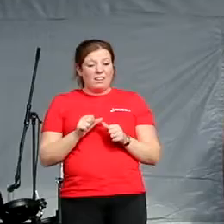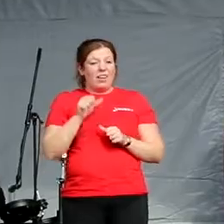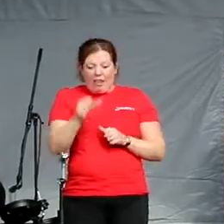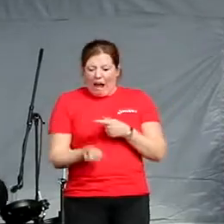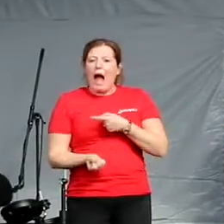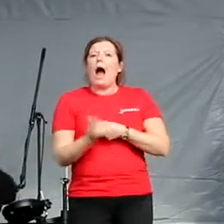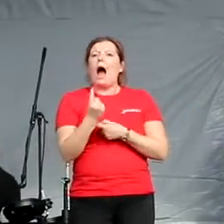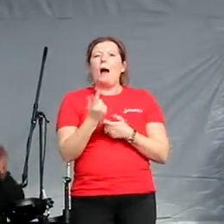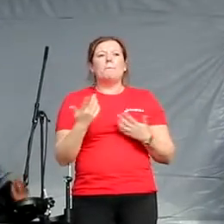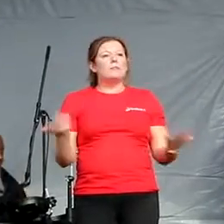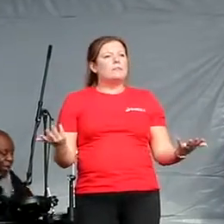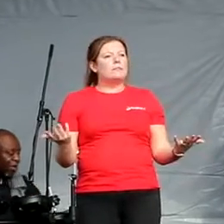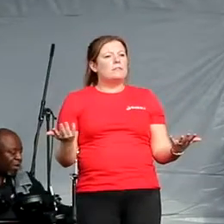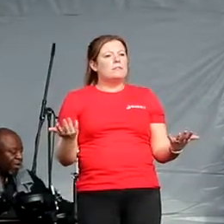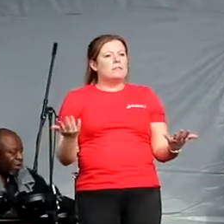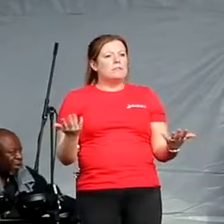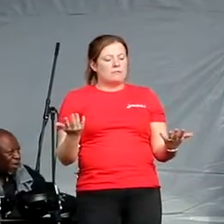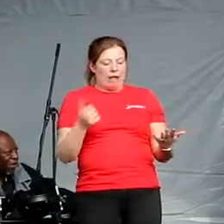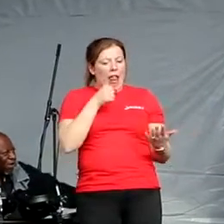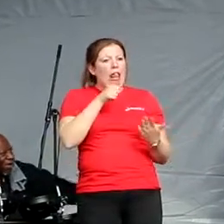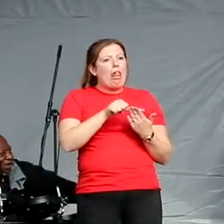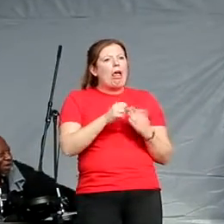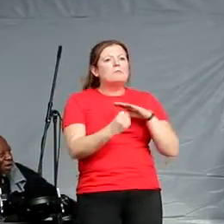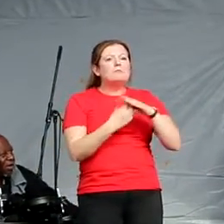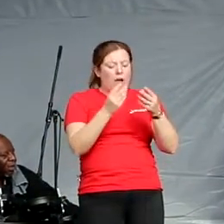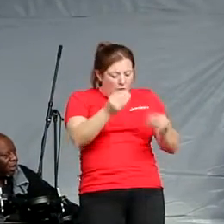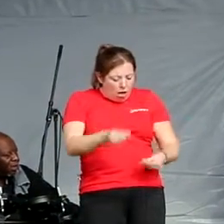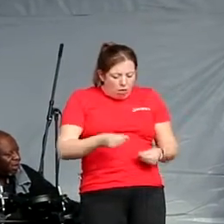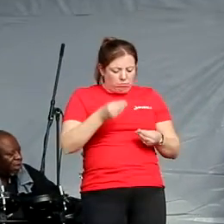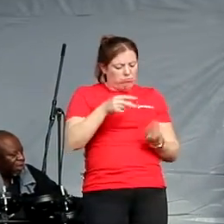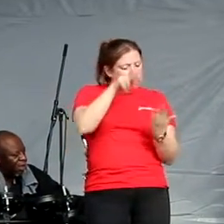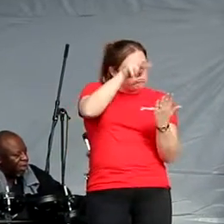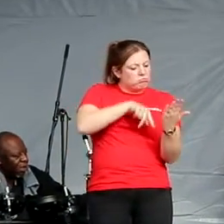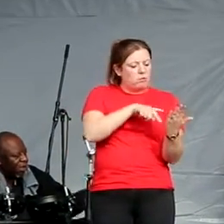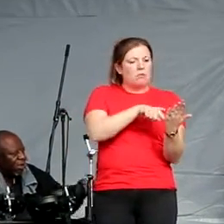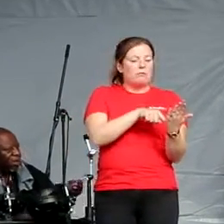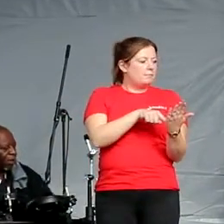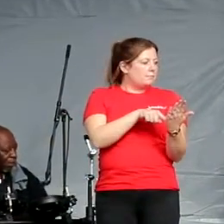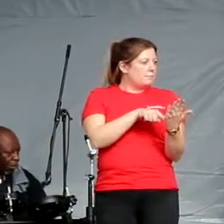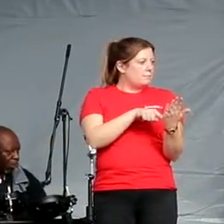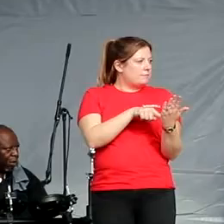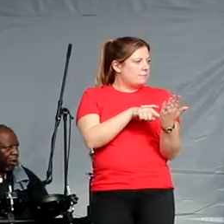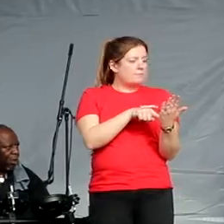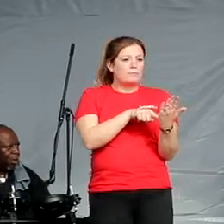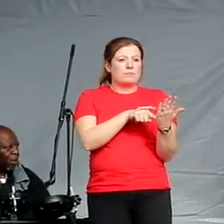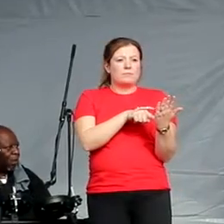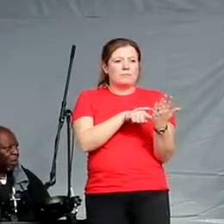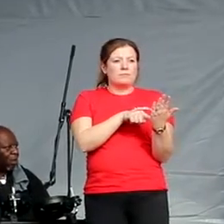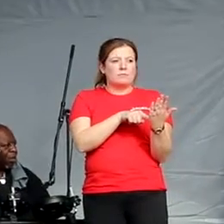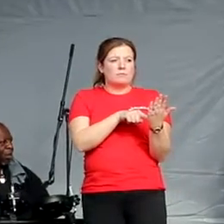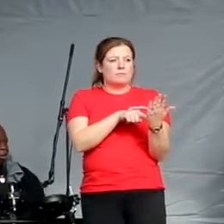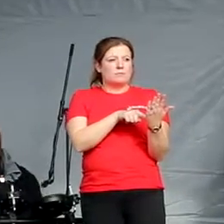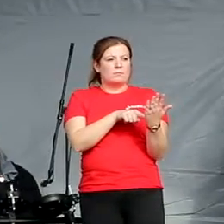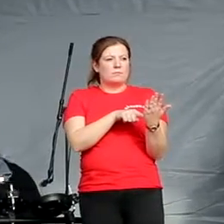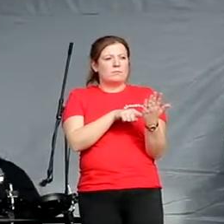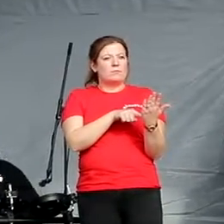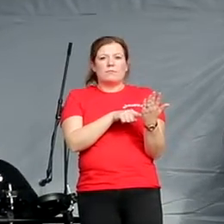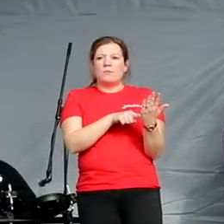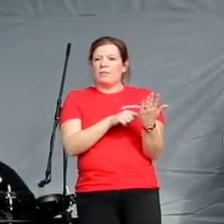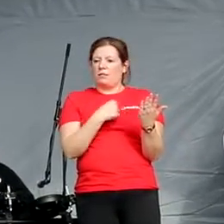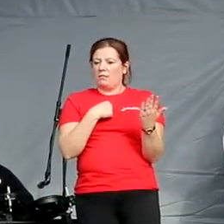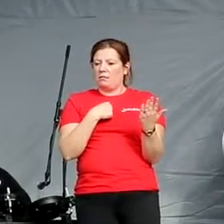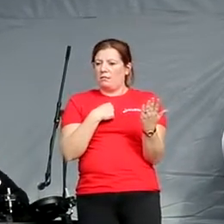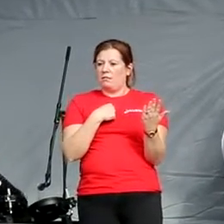one day, get a letter saying you are going to be